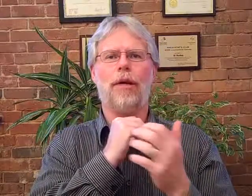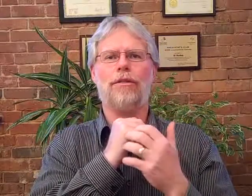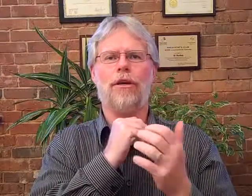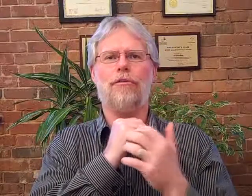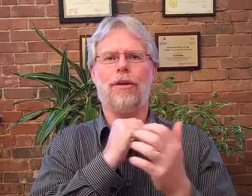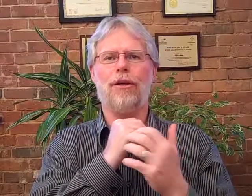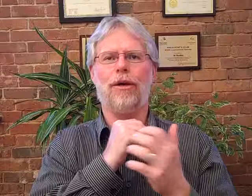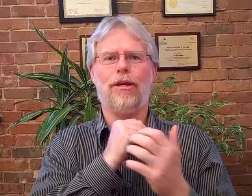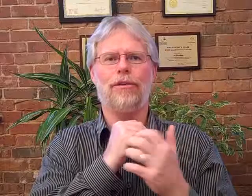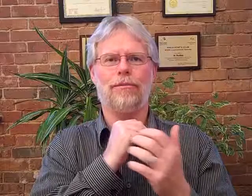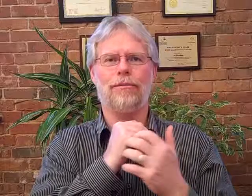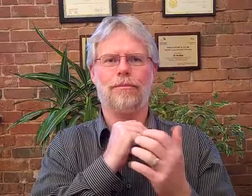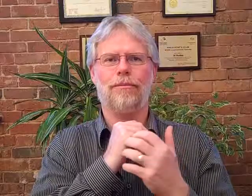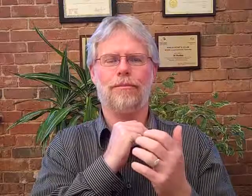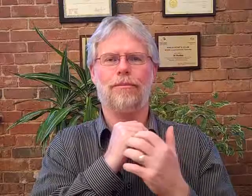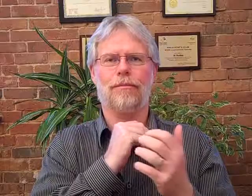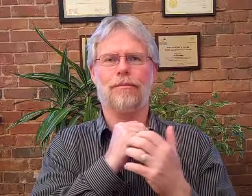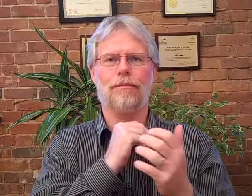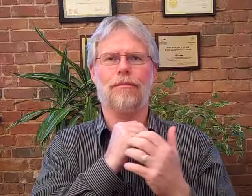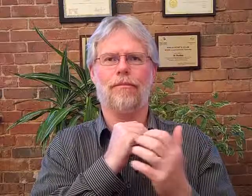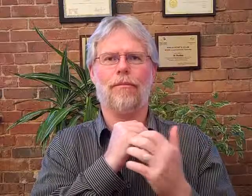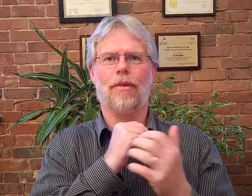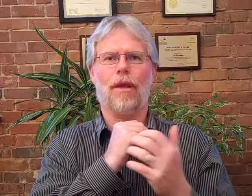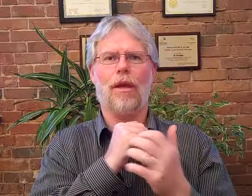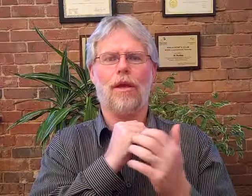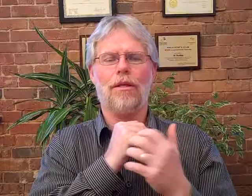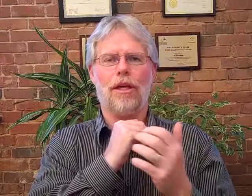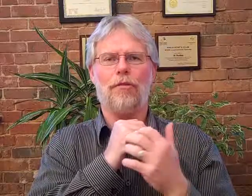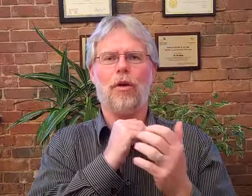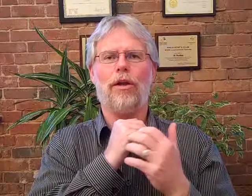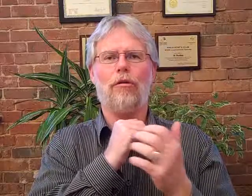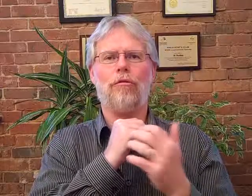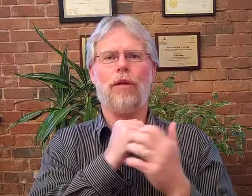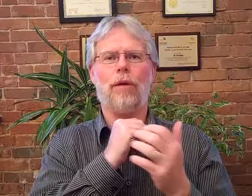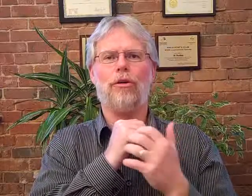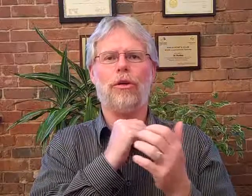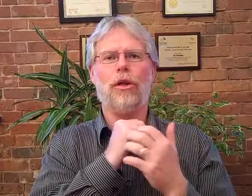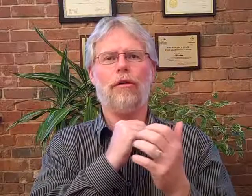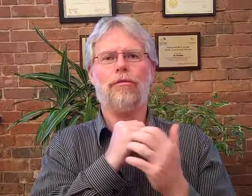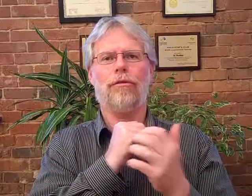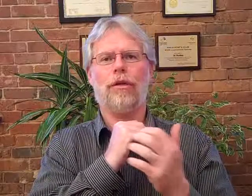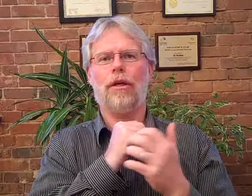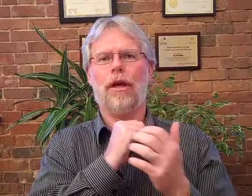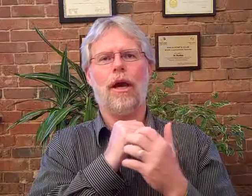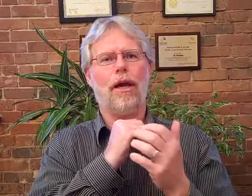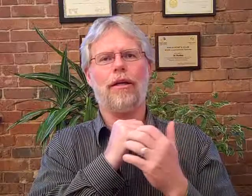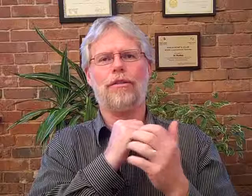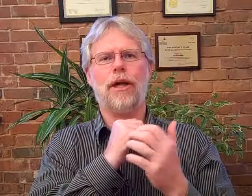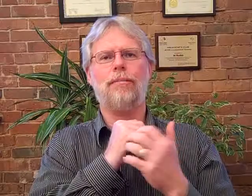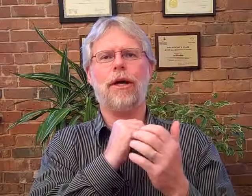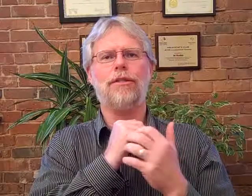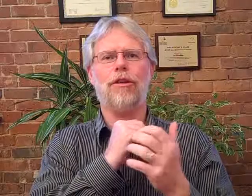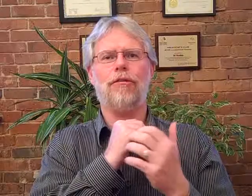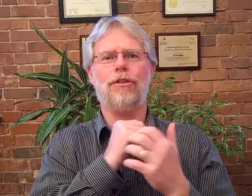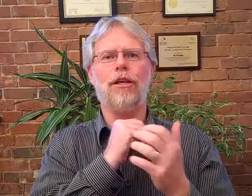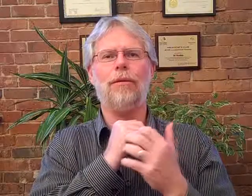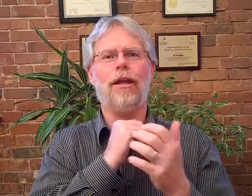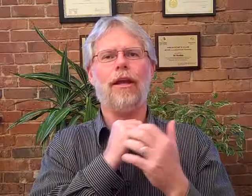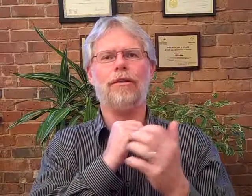myself anyway even though i don't feel i'm good enough i accept myself deeply and